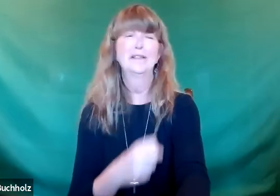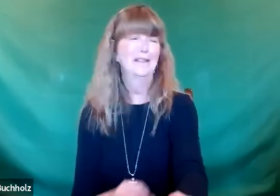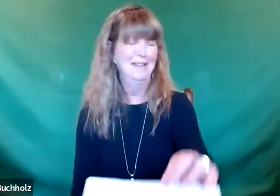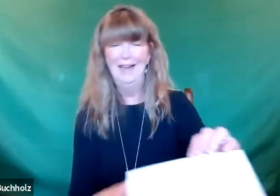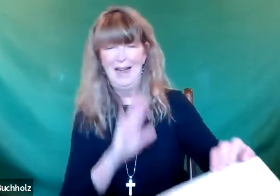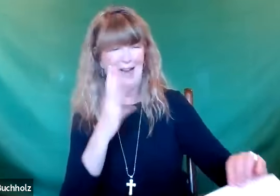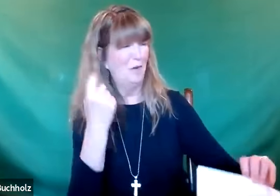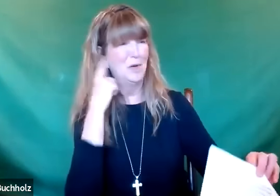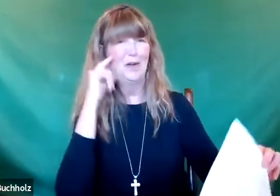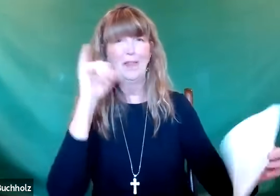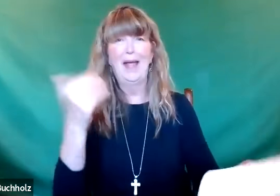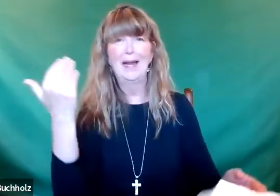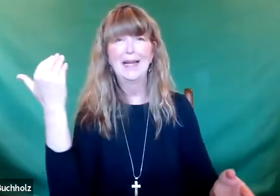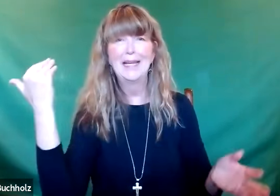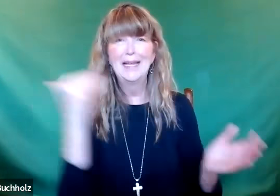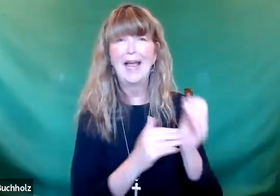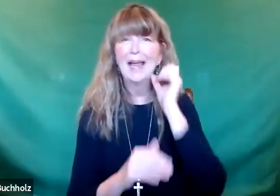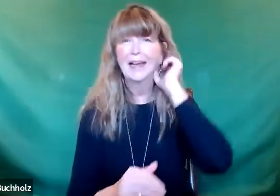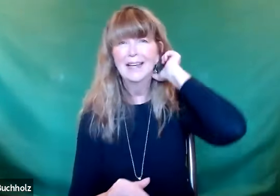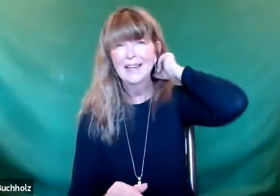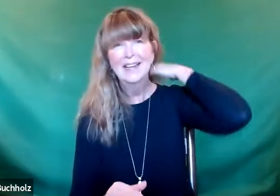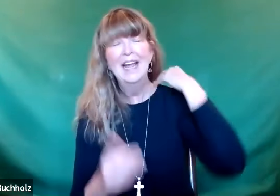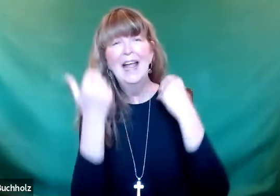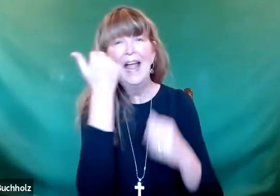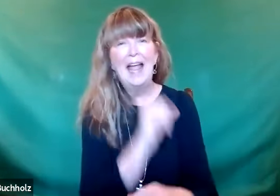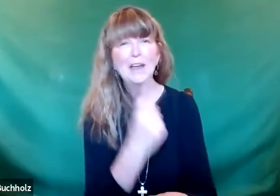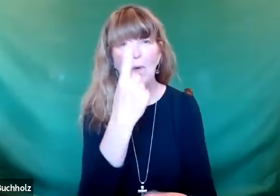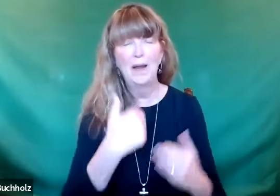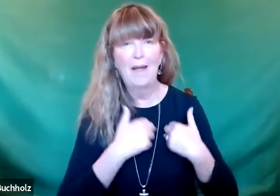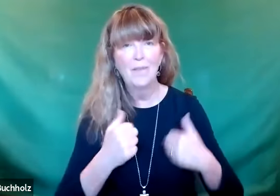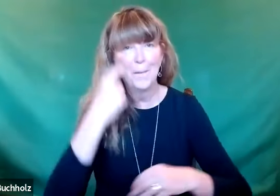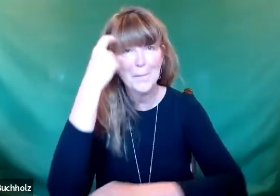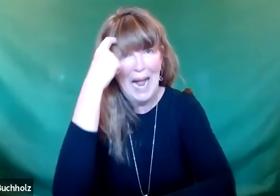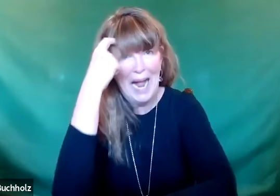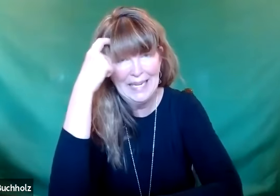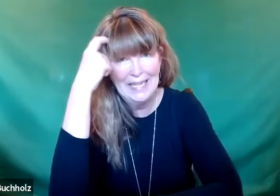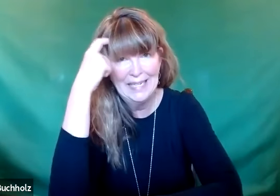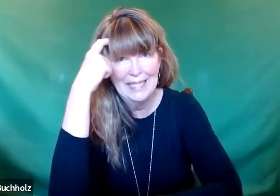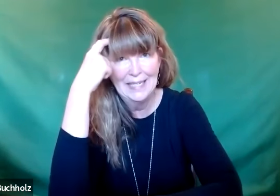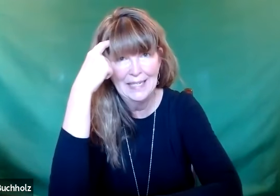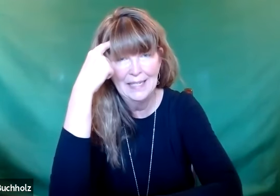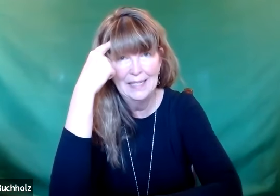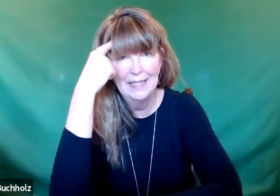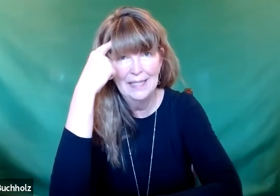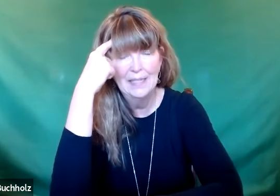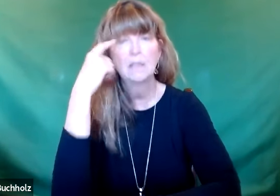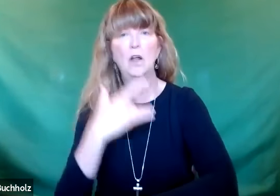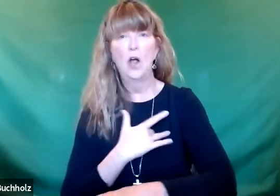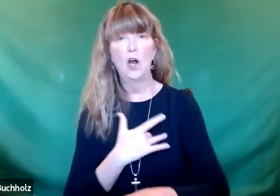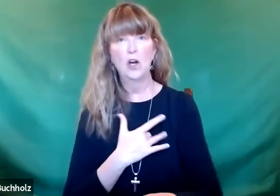fallacy. And that's just really, I hope I never ever hear that again. Because everyone has a mind.